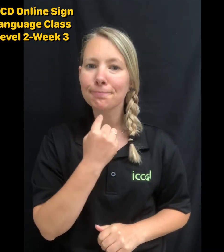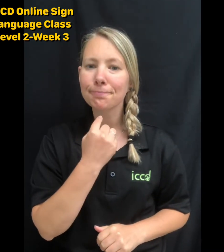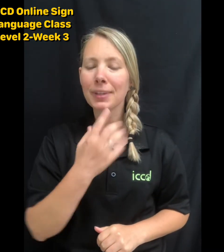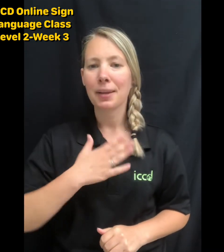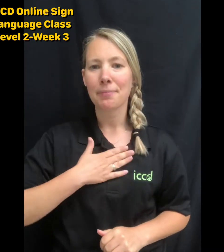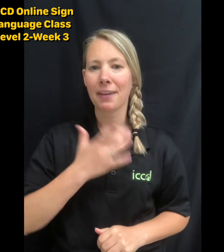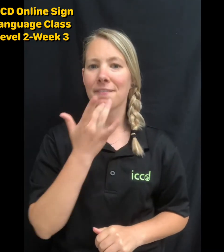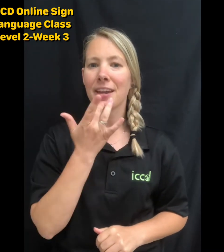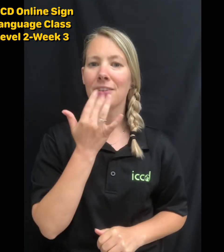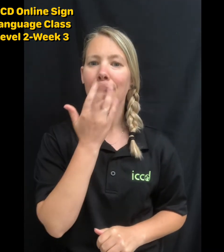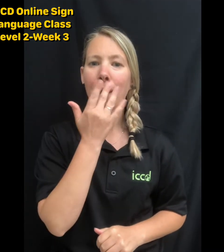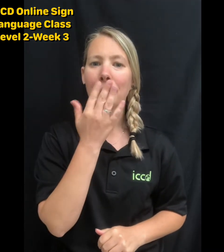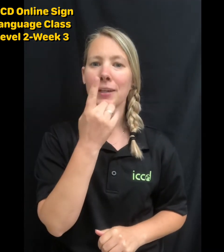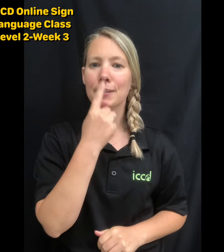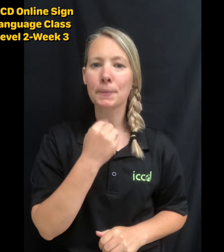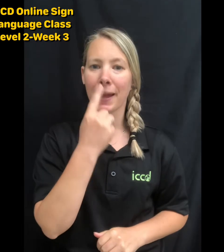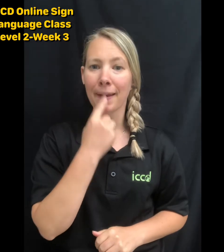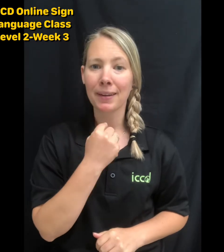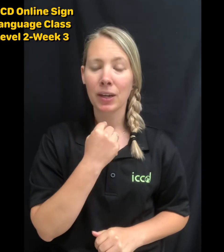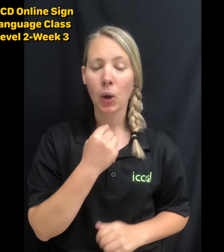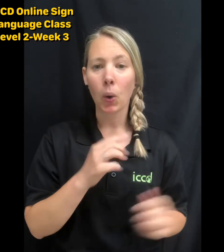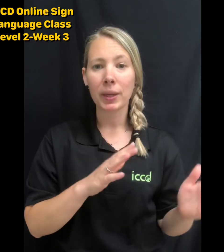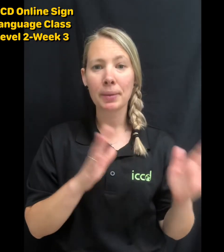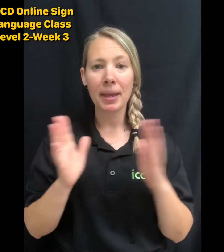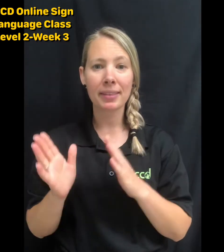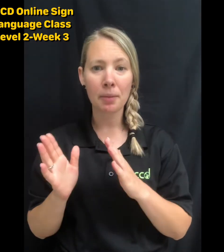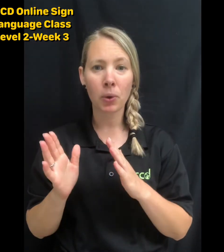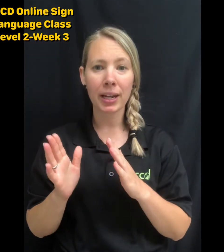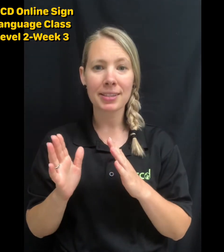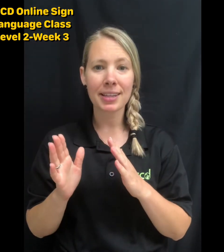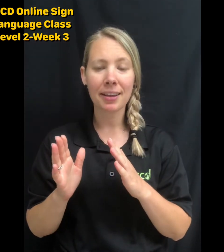My favorite color is red. Or we can make that more ASL.